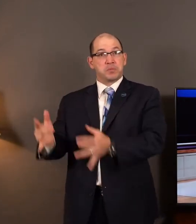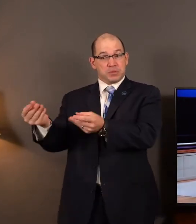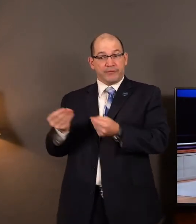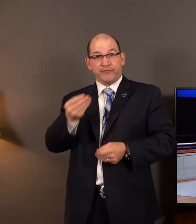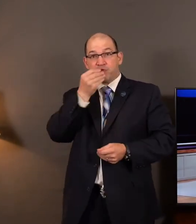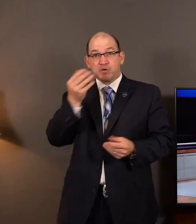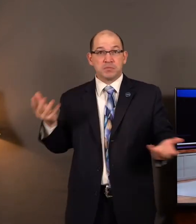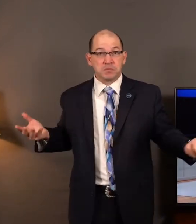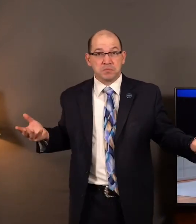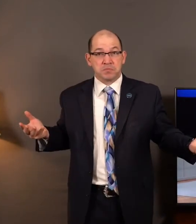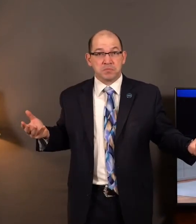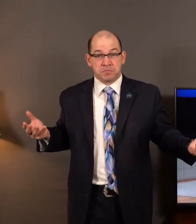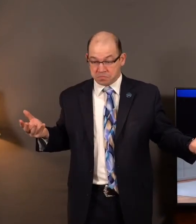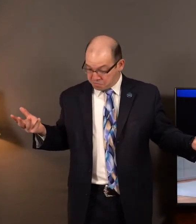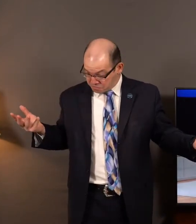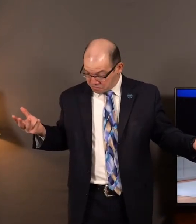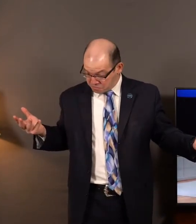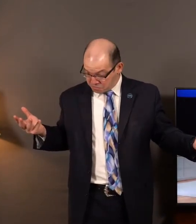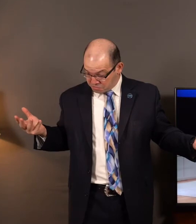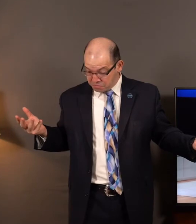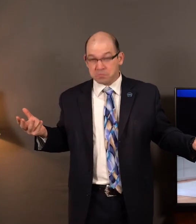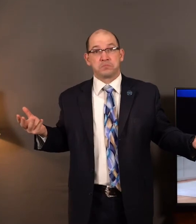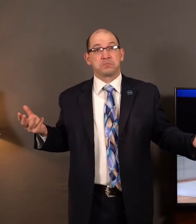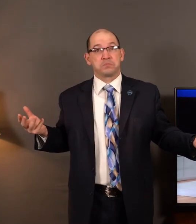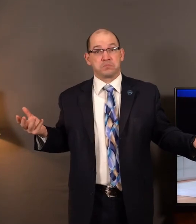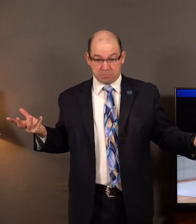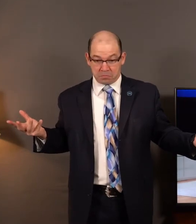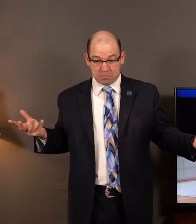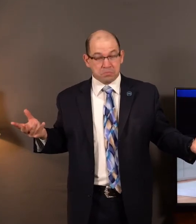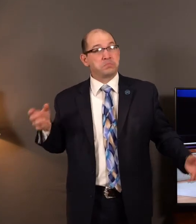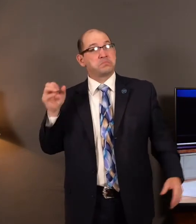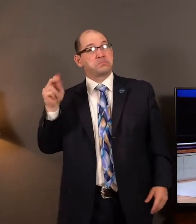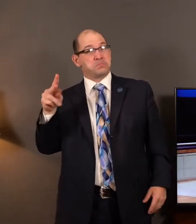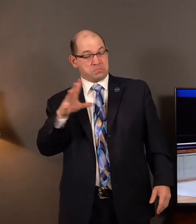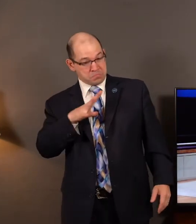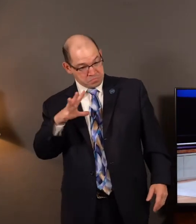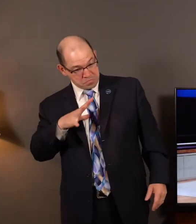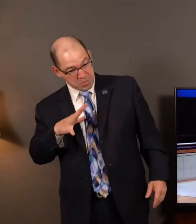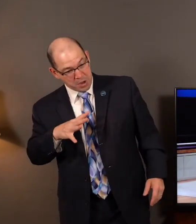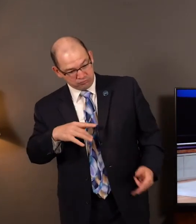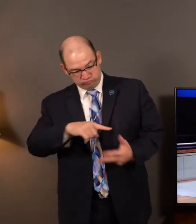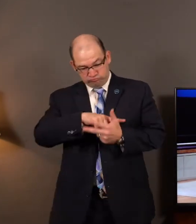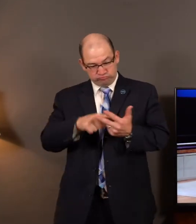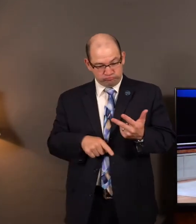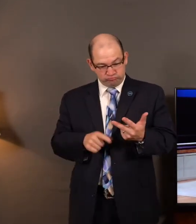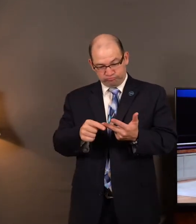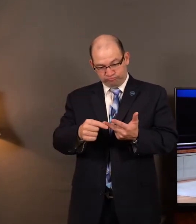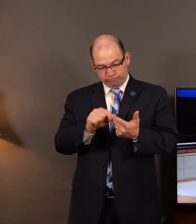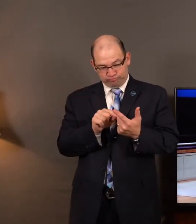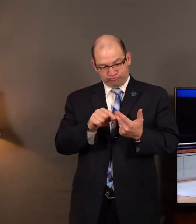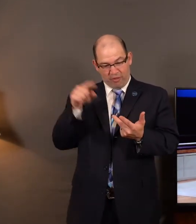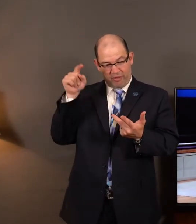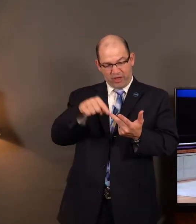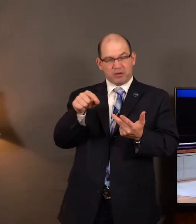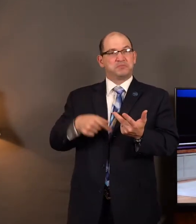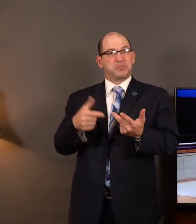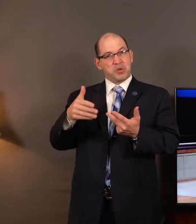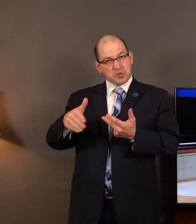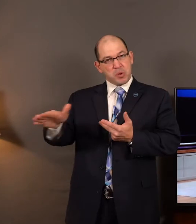some food. Give them some scraps or leftovers. And that was the only option that there may be food for them to eat. And